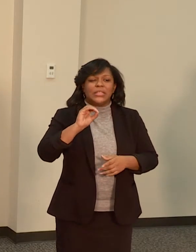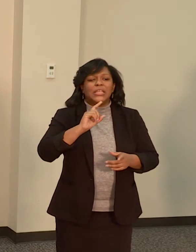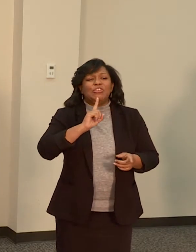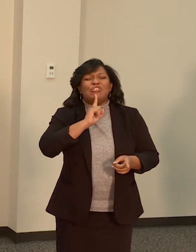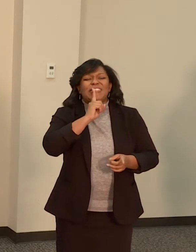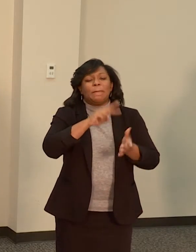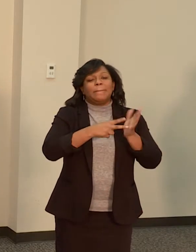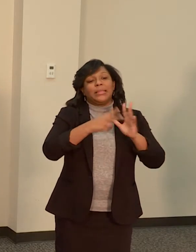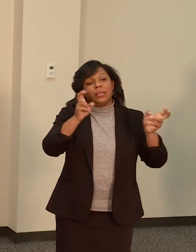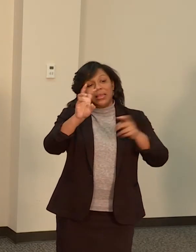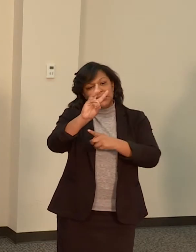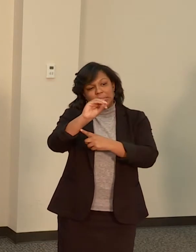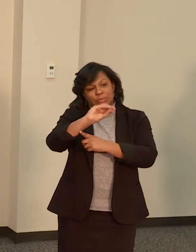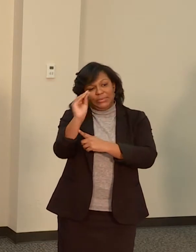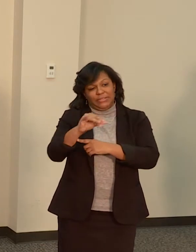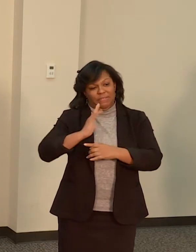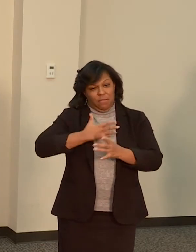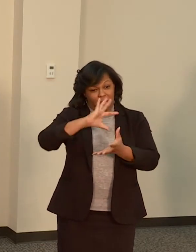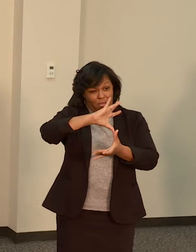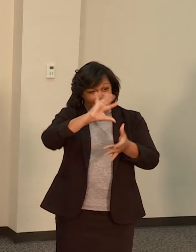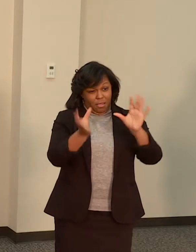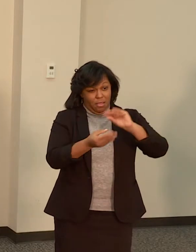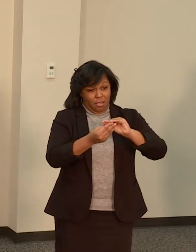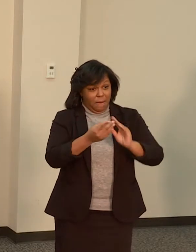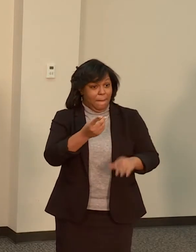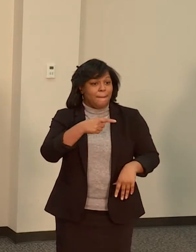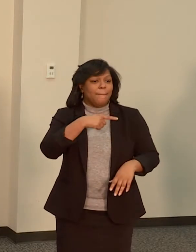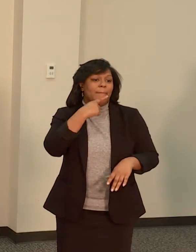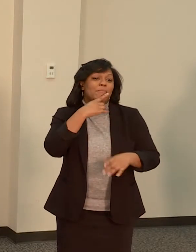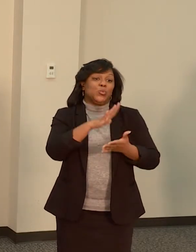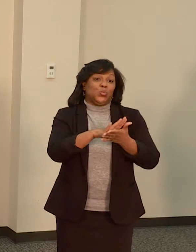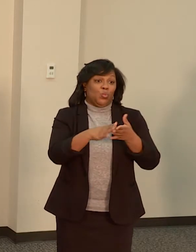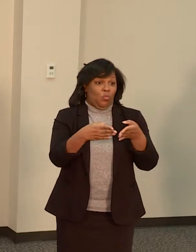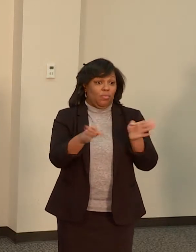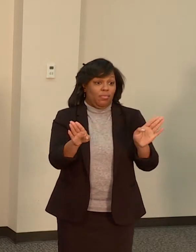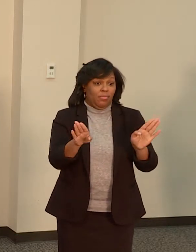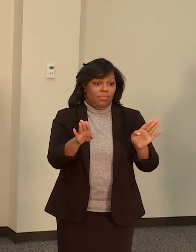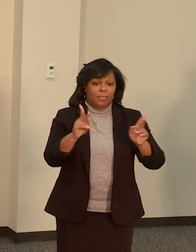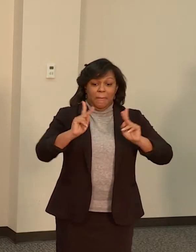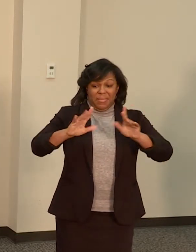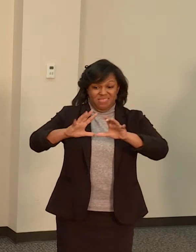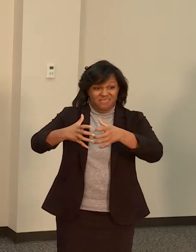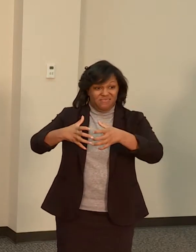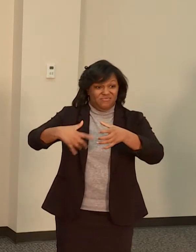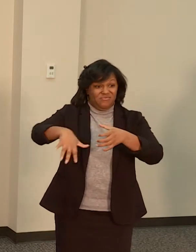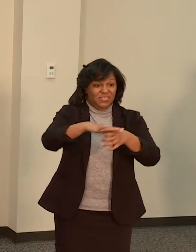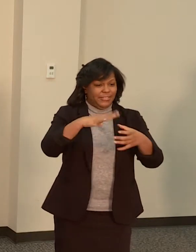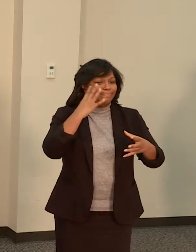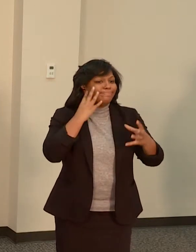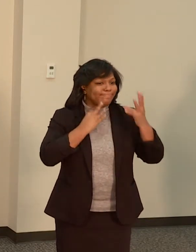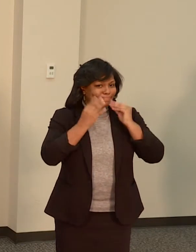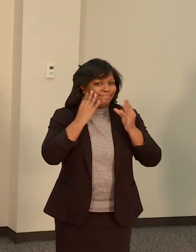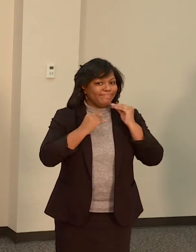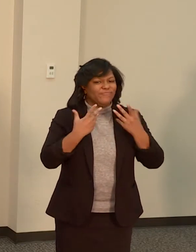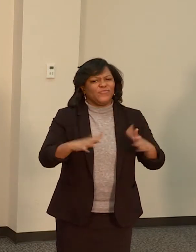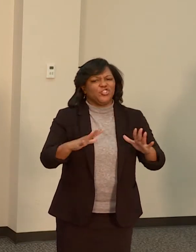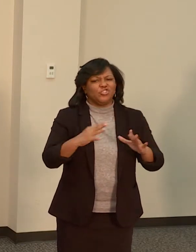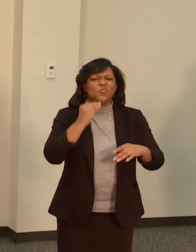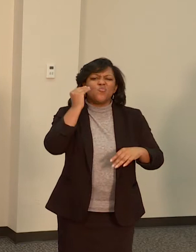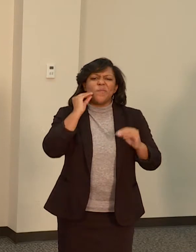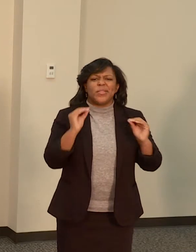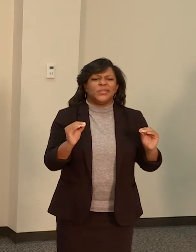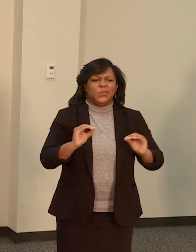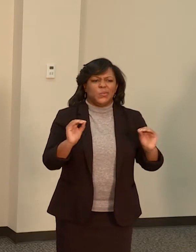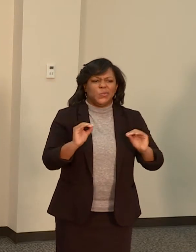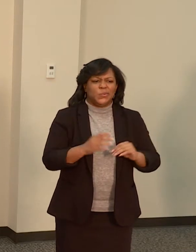population is experiencing homelessness in some form or has during that year. And we know that COVID-19 has exacerbated some of